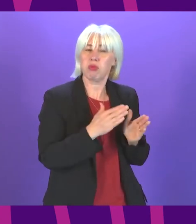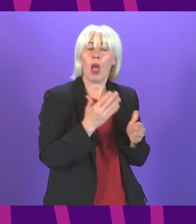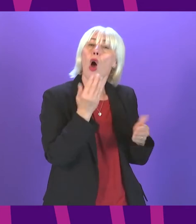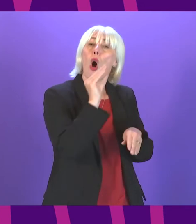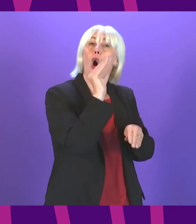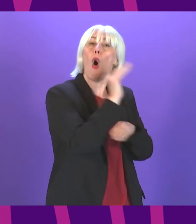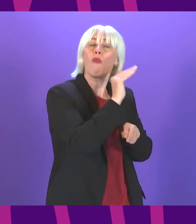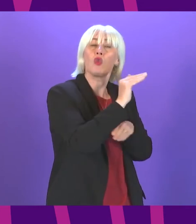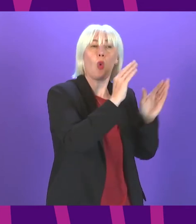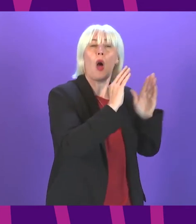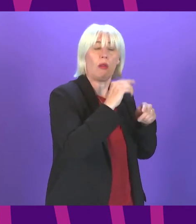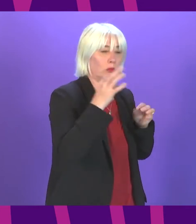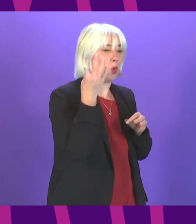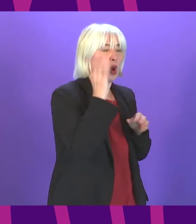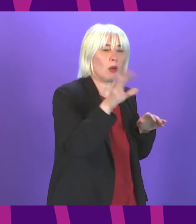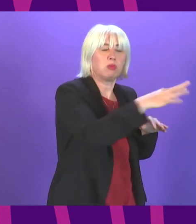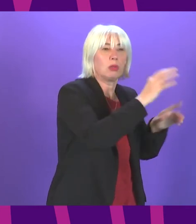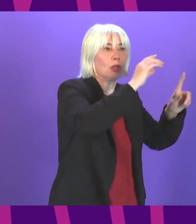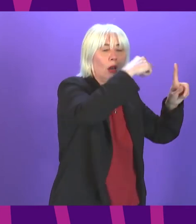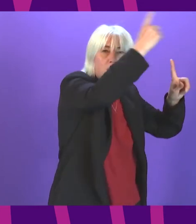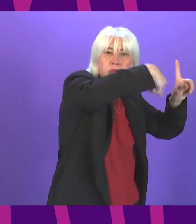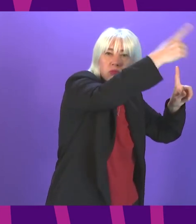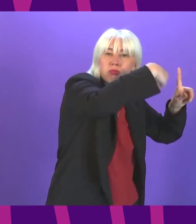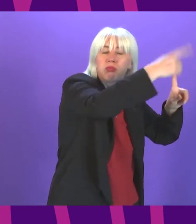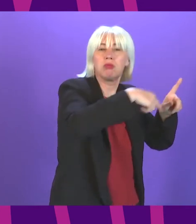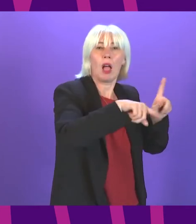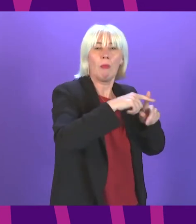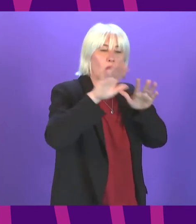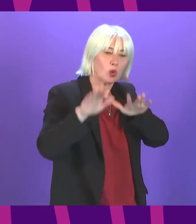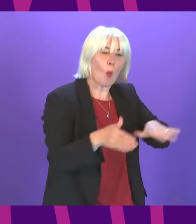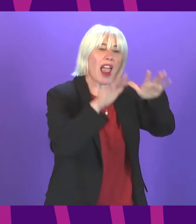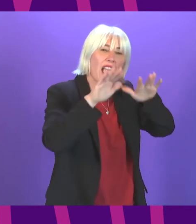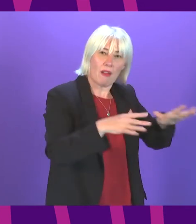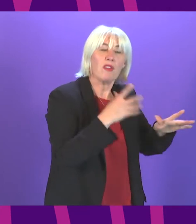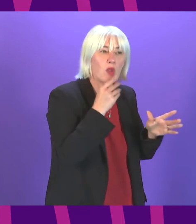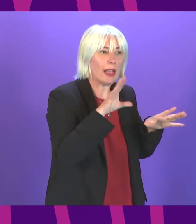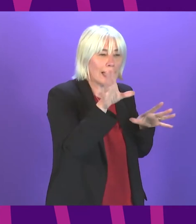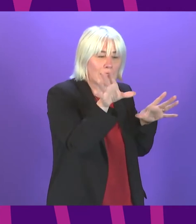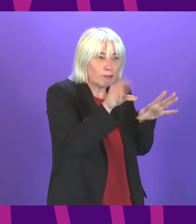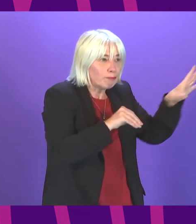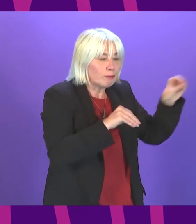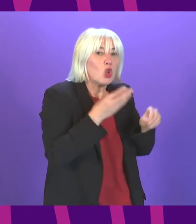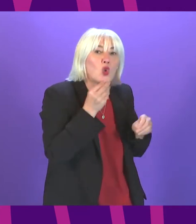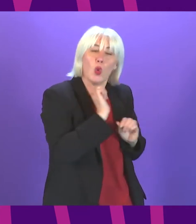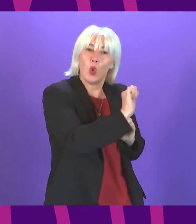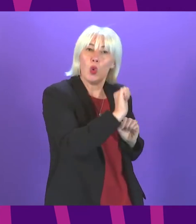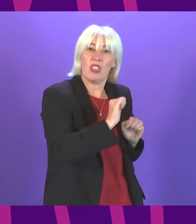sure it won't be long before the power of the tide and the sound of Isla will be captured over the summer I have visited 11 islands across Argyllam